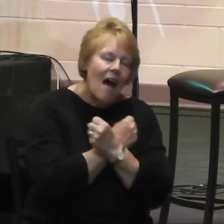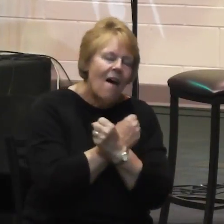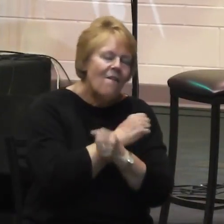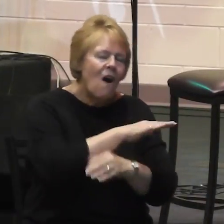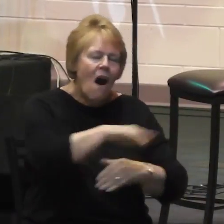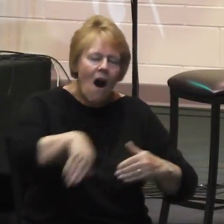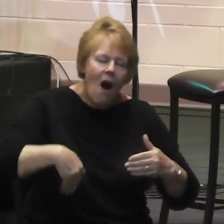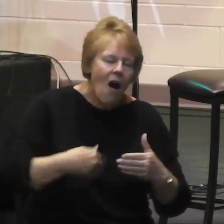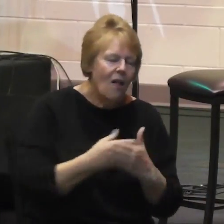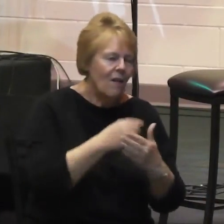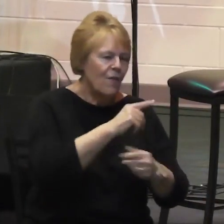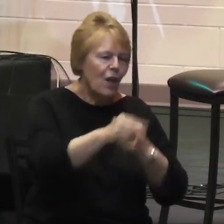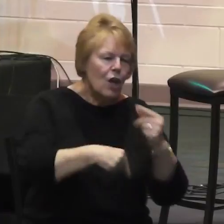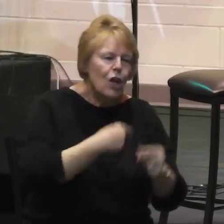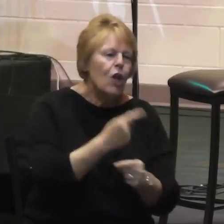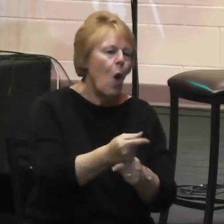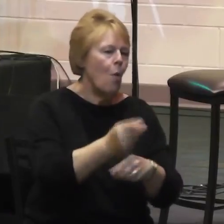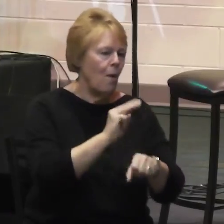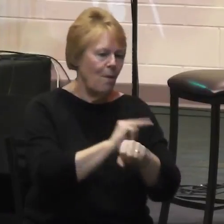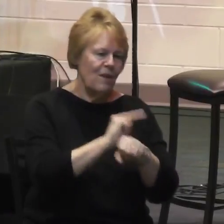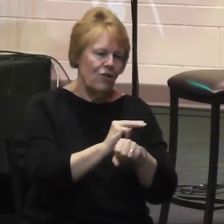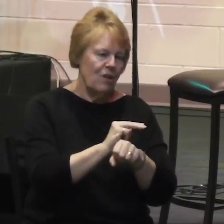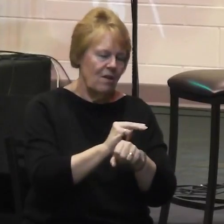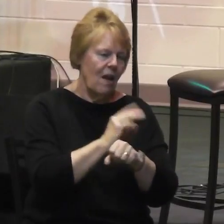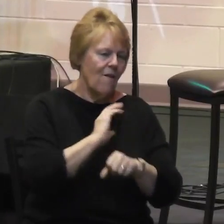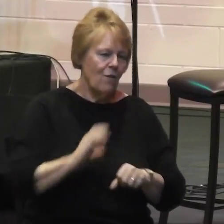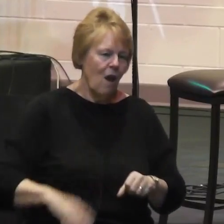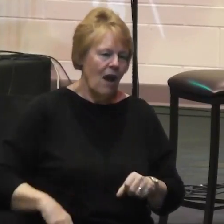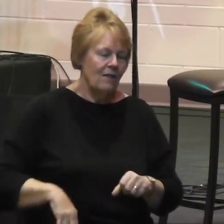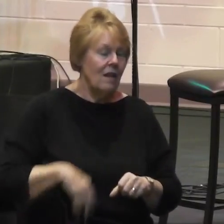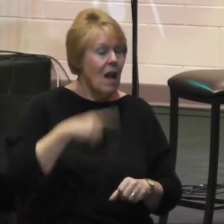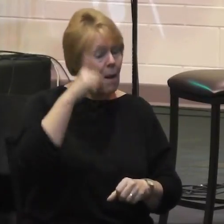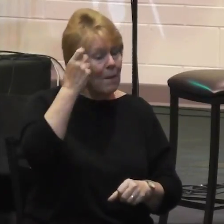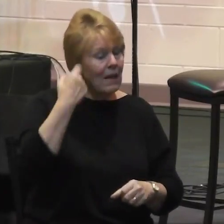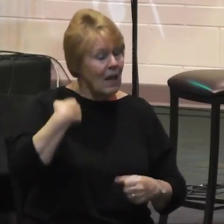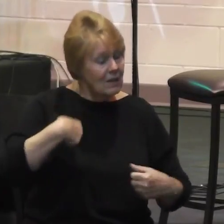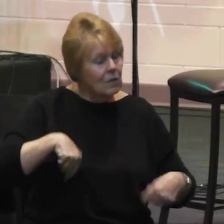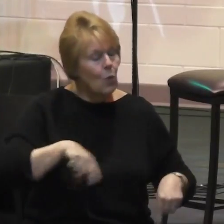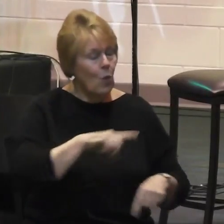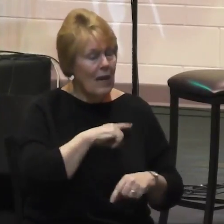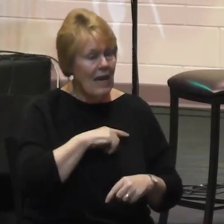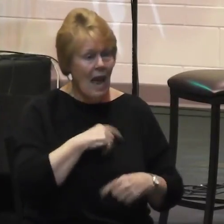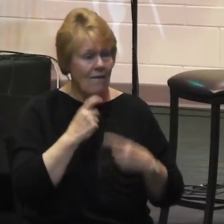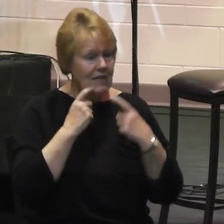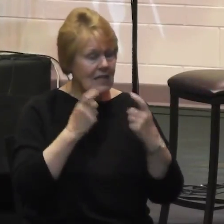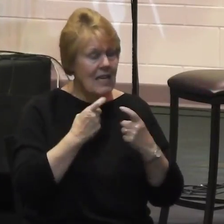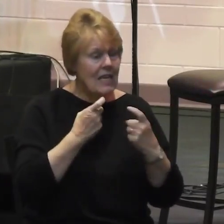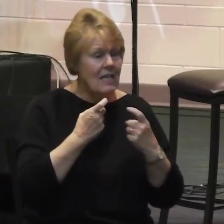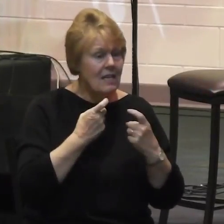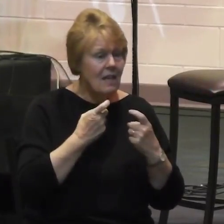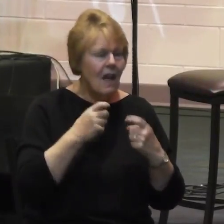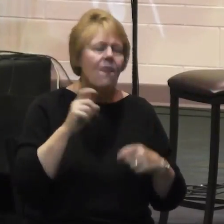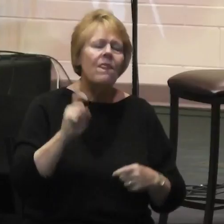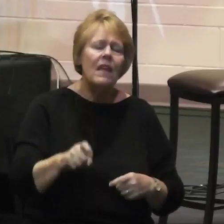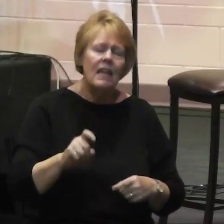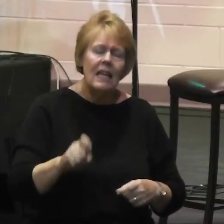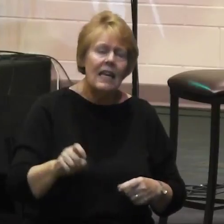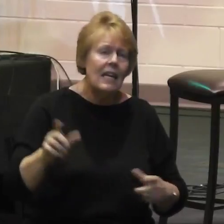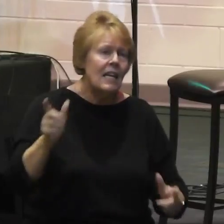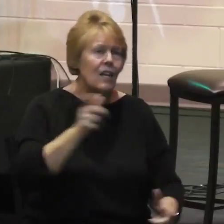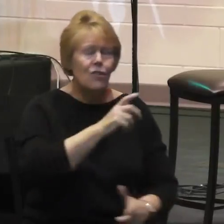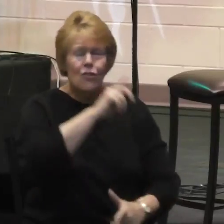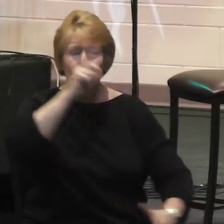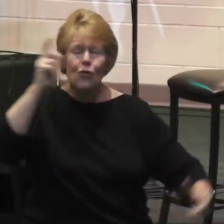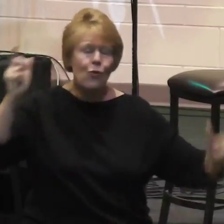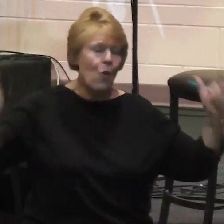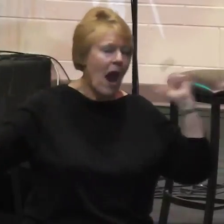mission that God has called us to. Because as you have seen in the photos of Life Spring Chapel the need is great. It